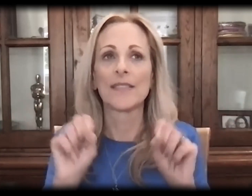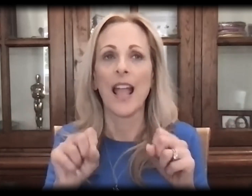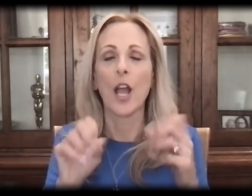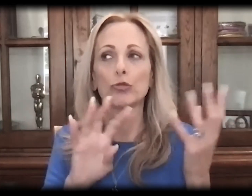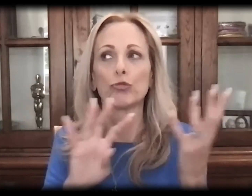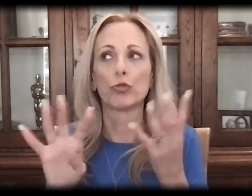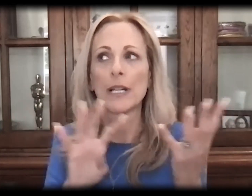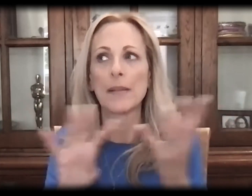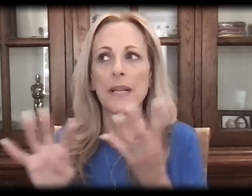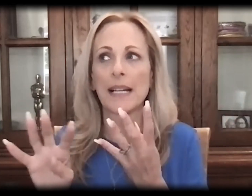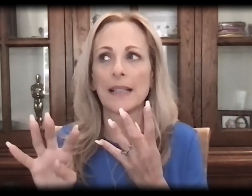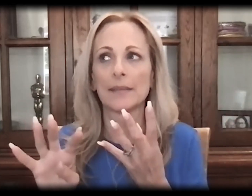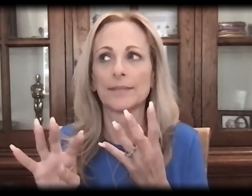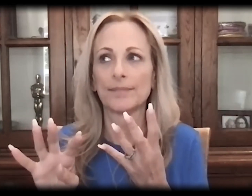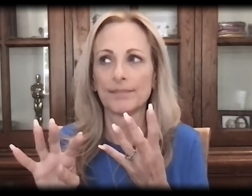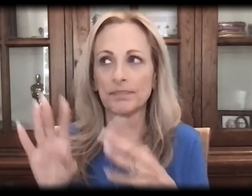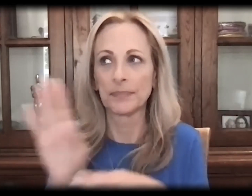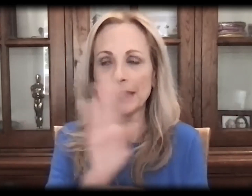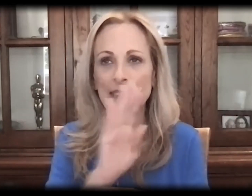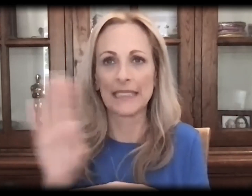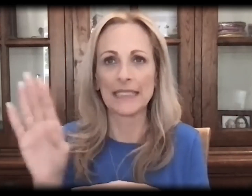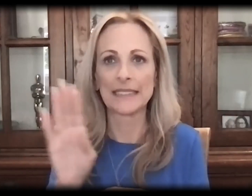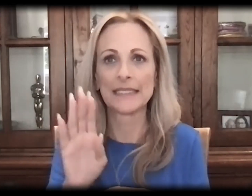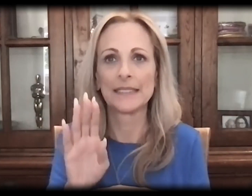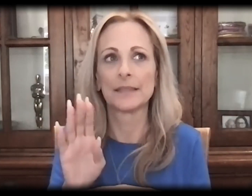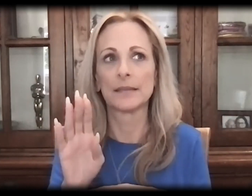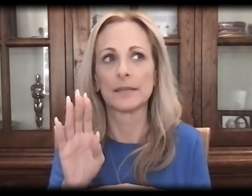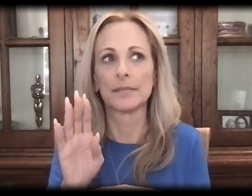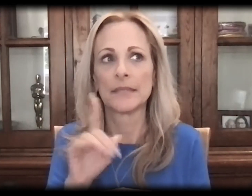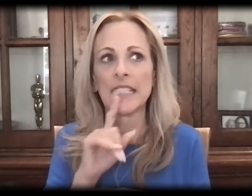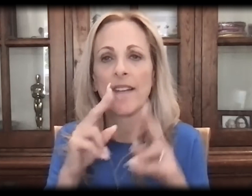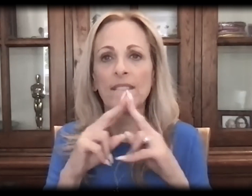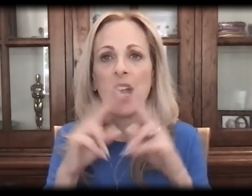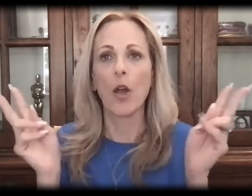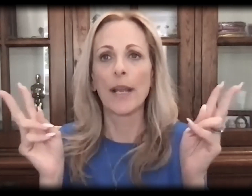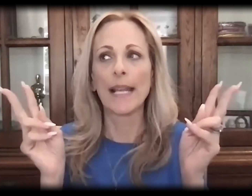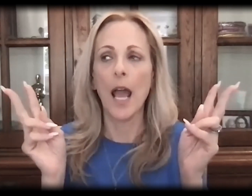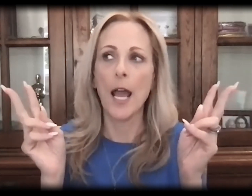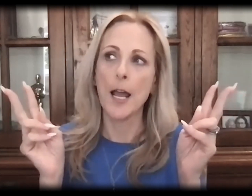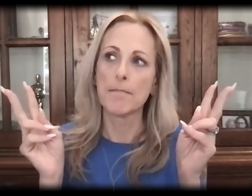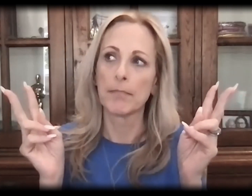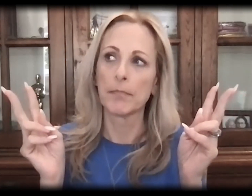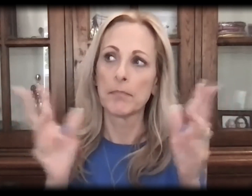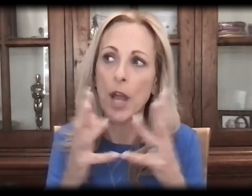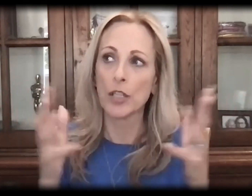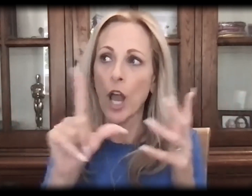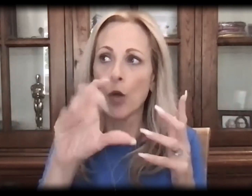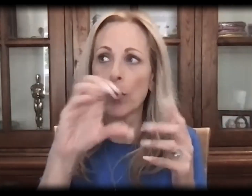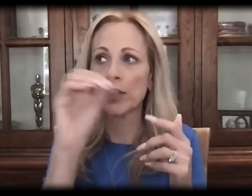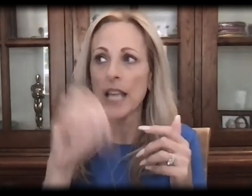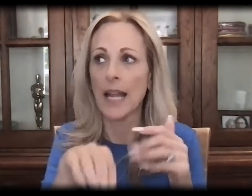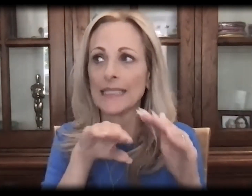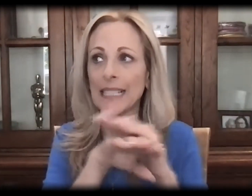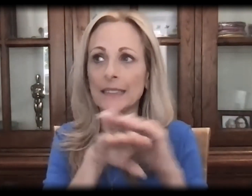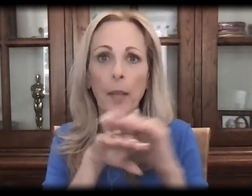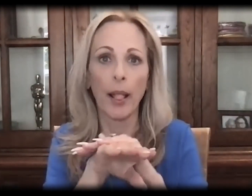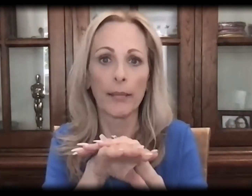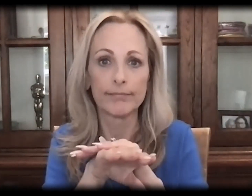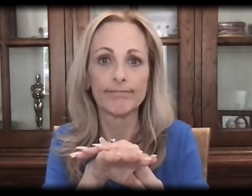It's clear that streaming has a great deal of potential for access,